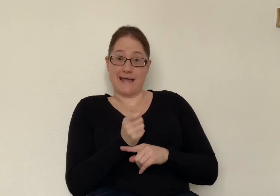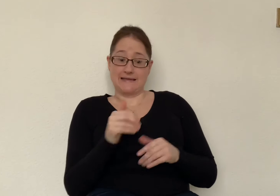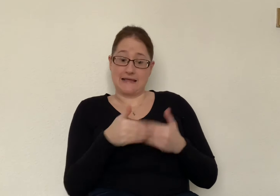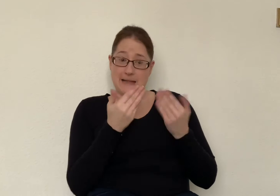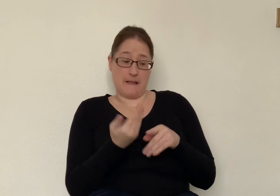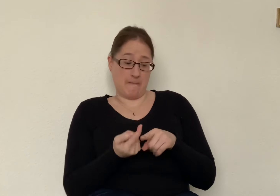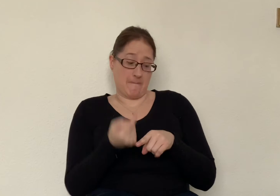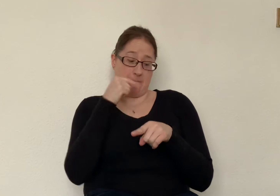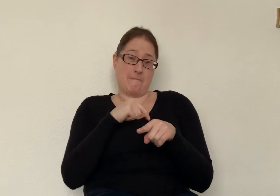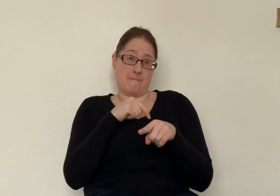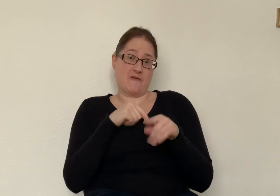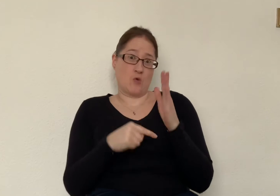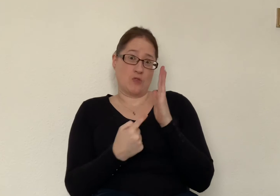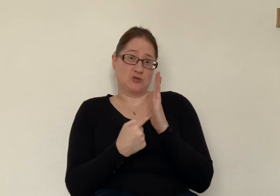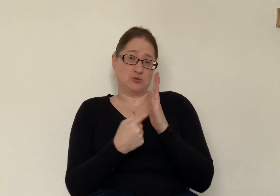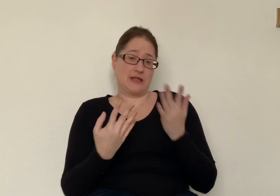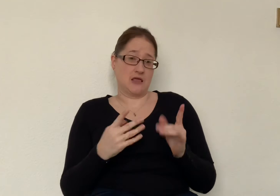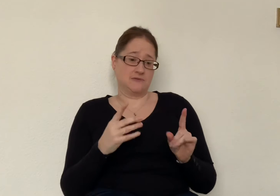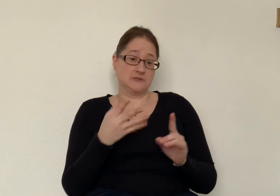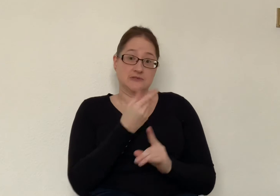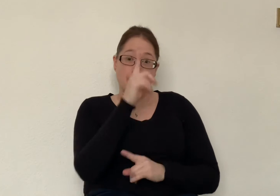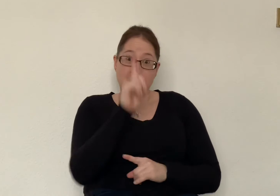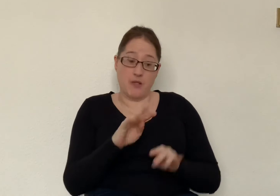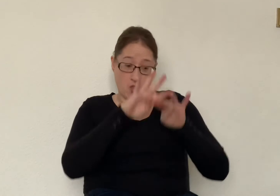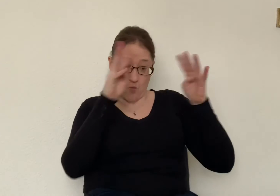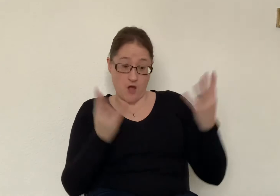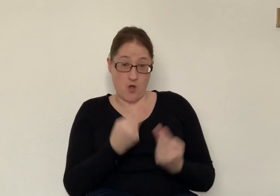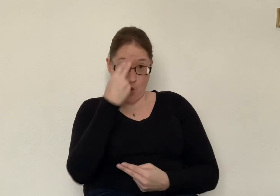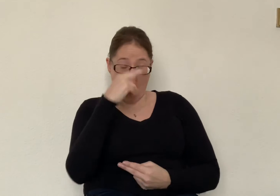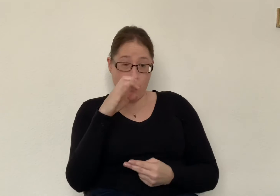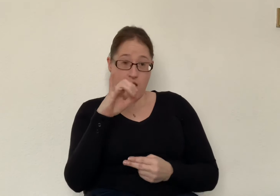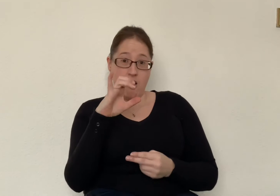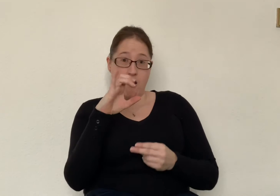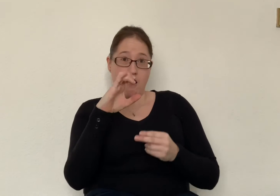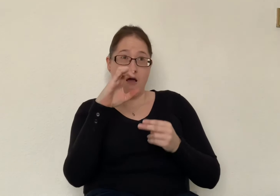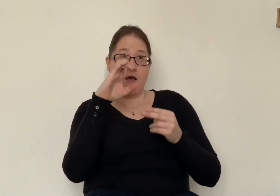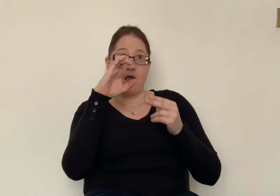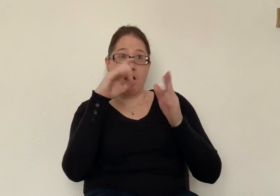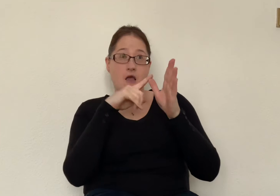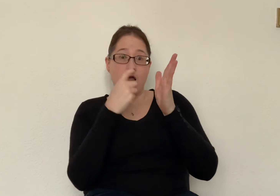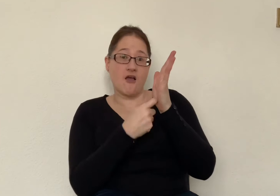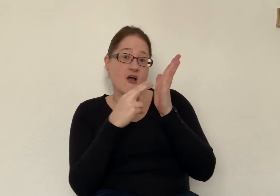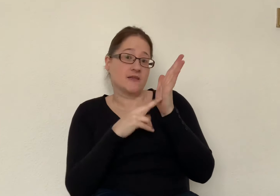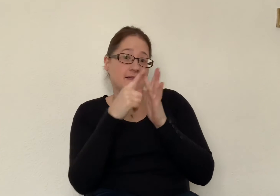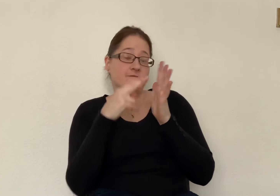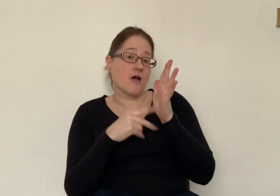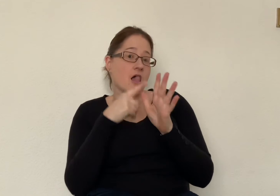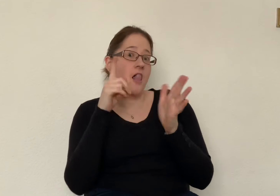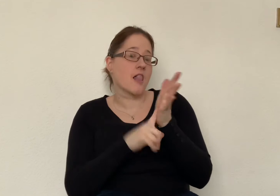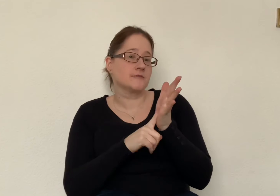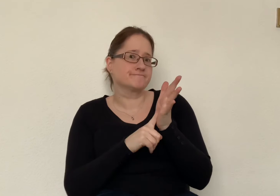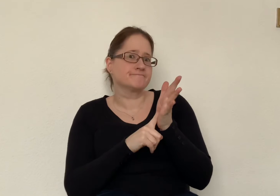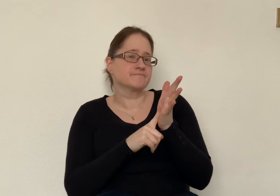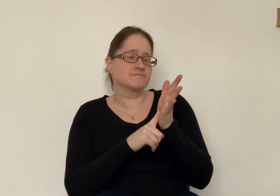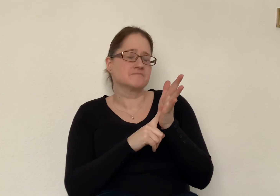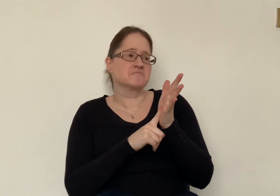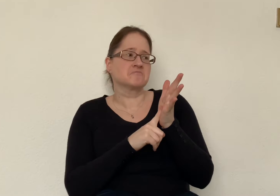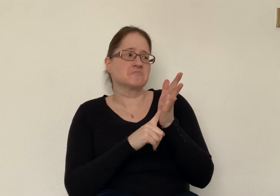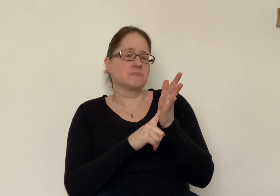some people call it Carnival which is Latin for farewell to meet so that's interesting